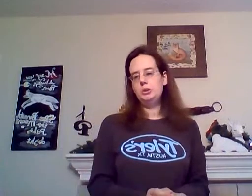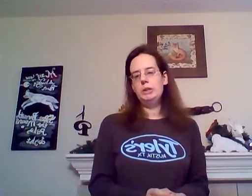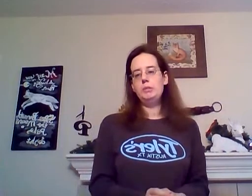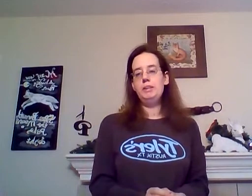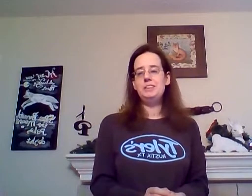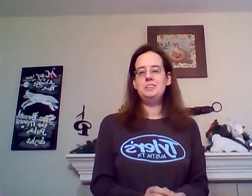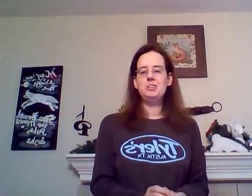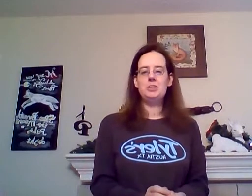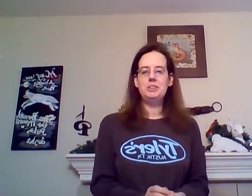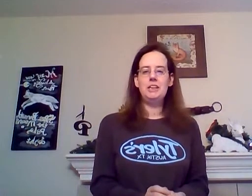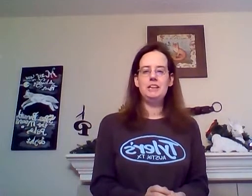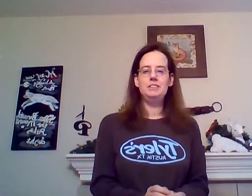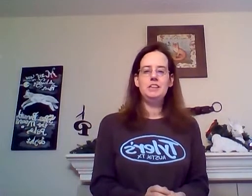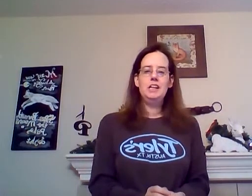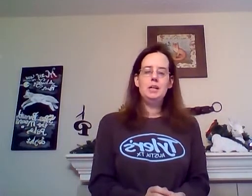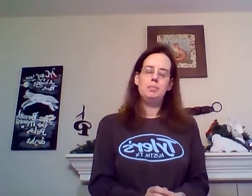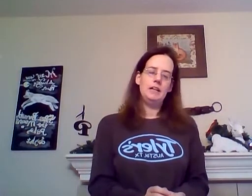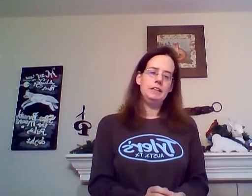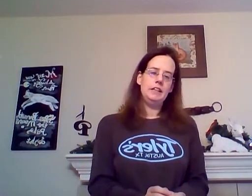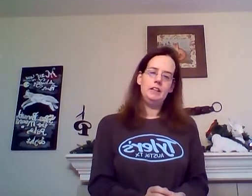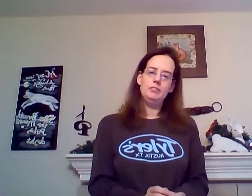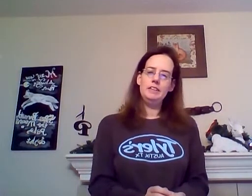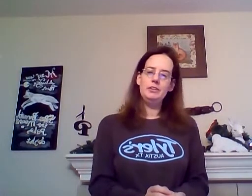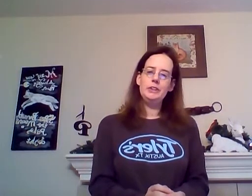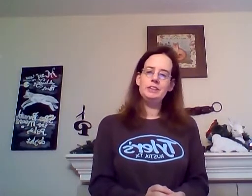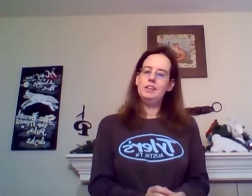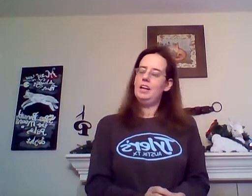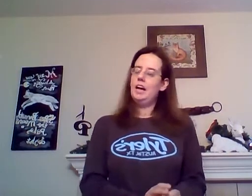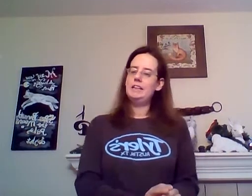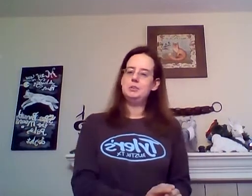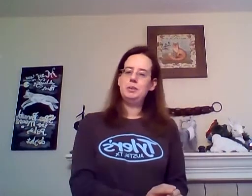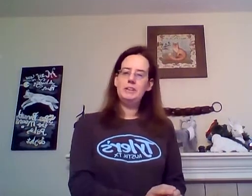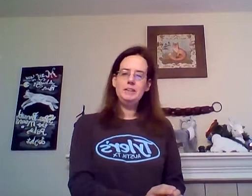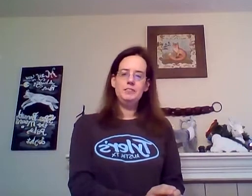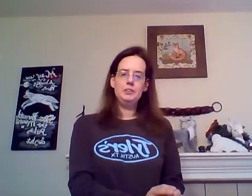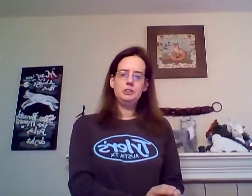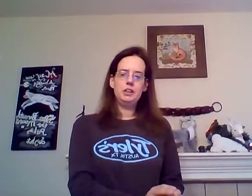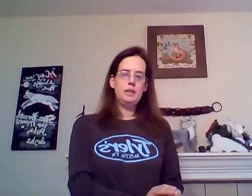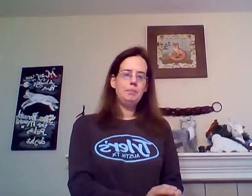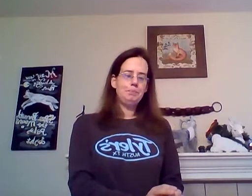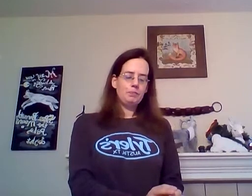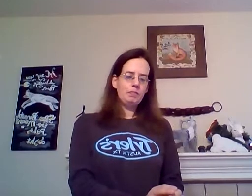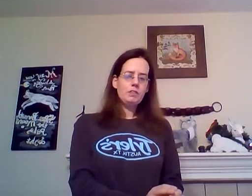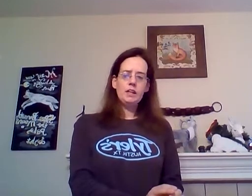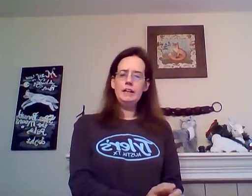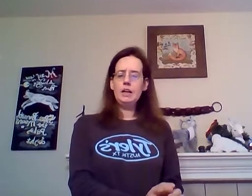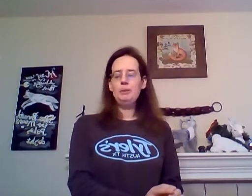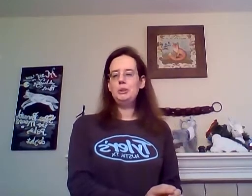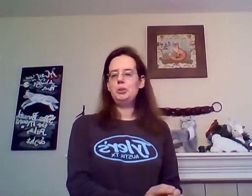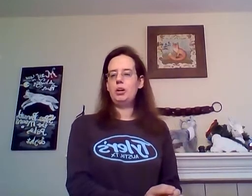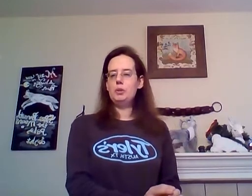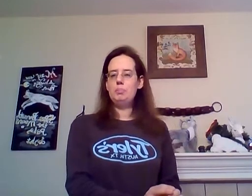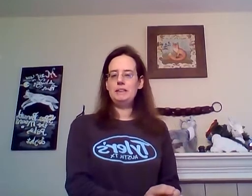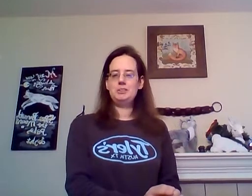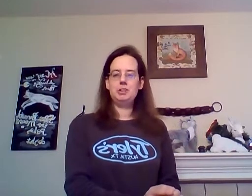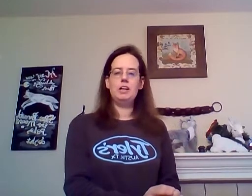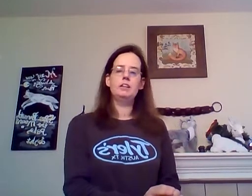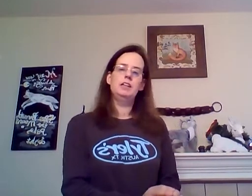enjoy him he deserves a chance but if anything i just want to thank you for your time and i wish you all the best of luck